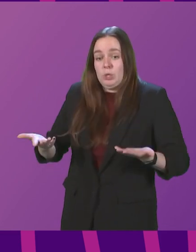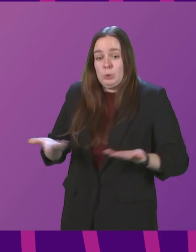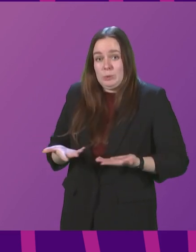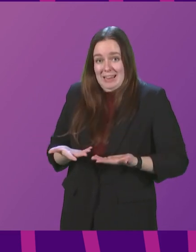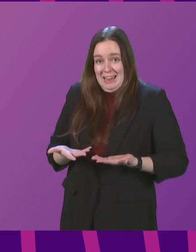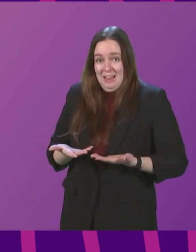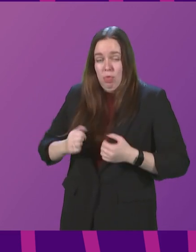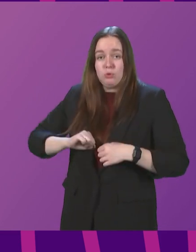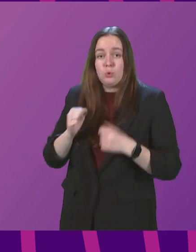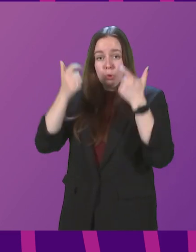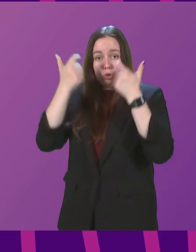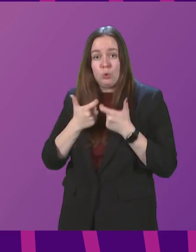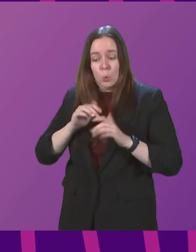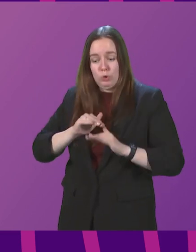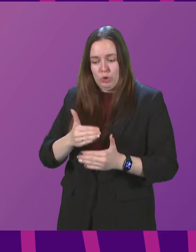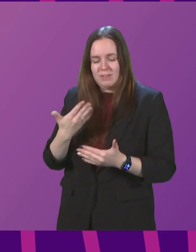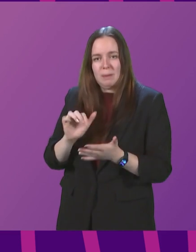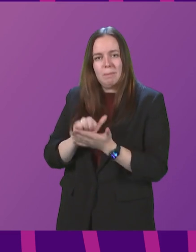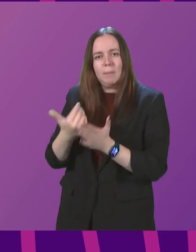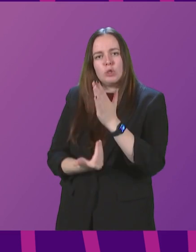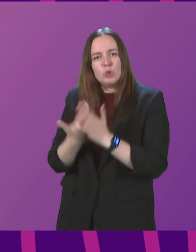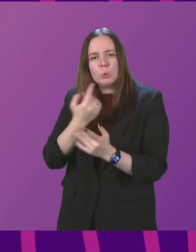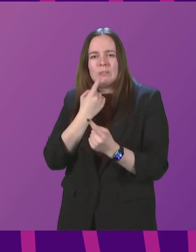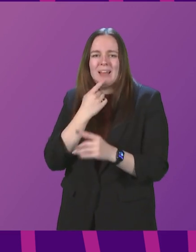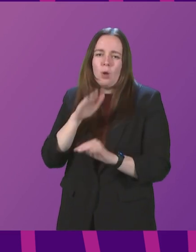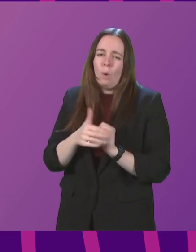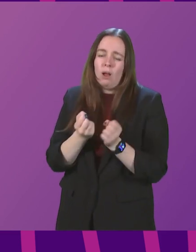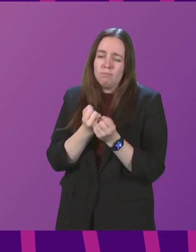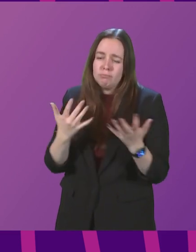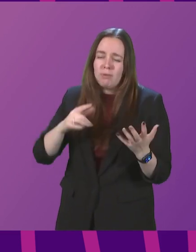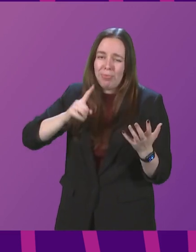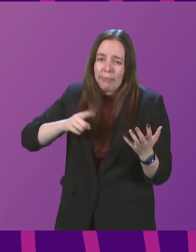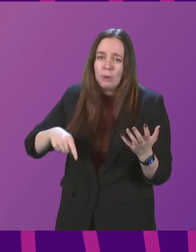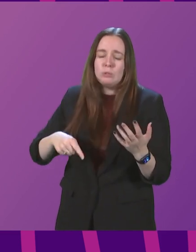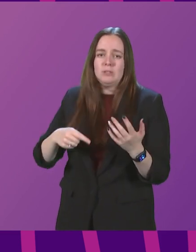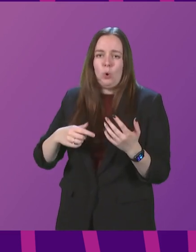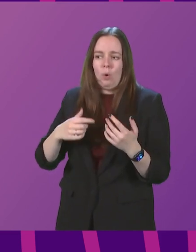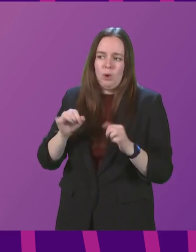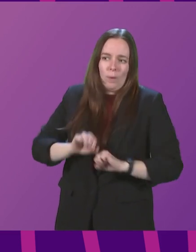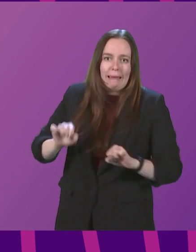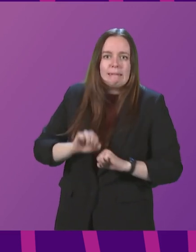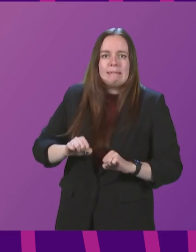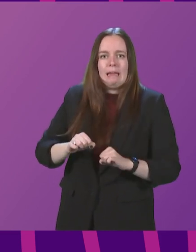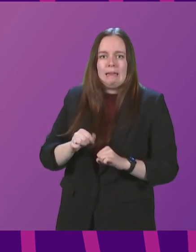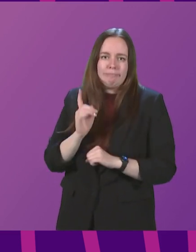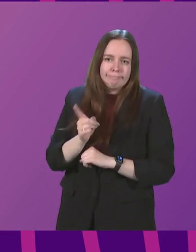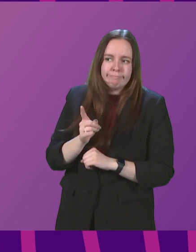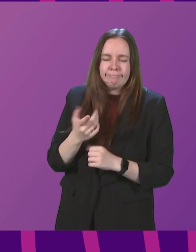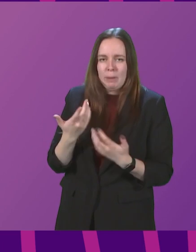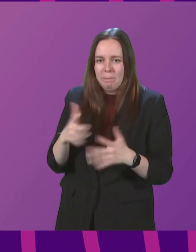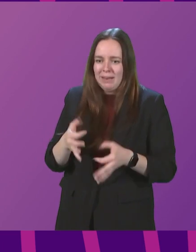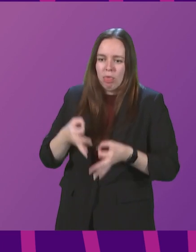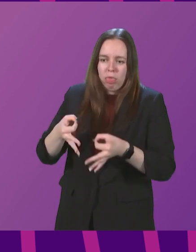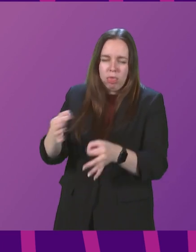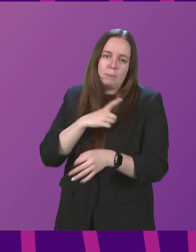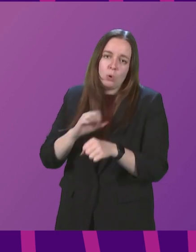Scottish Court Service published new data about tens of thousands of pending criminal trials, many delayed by COVID. Their most